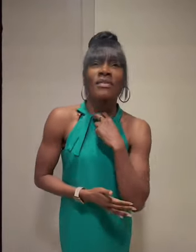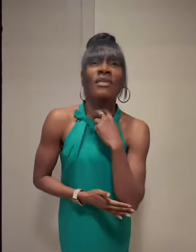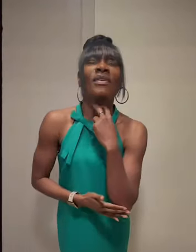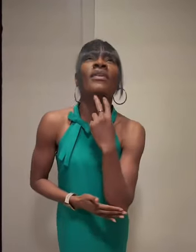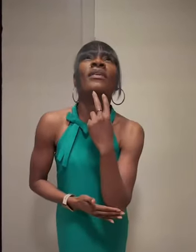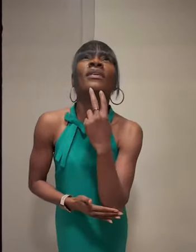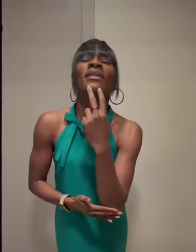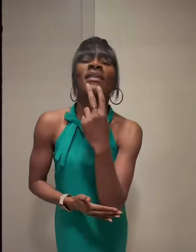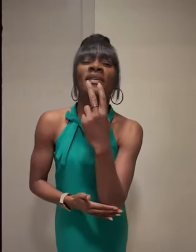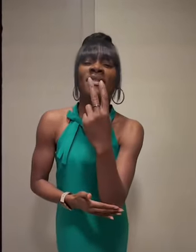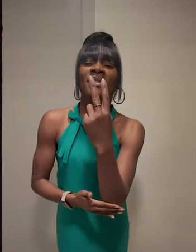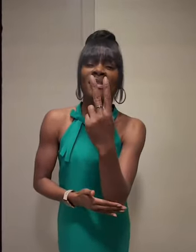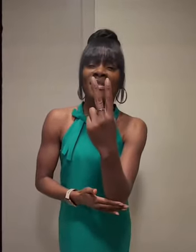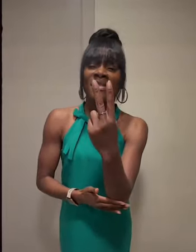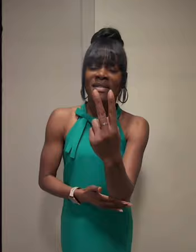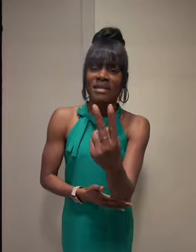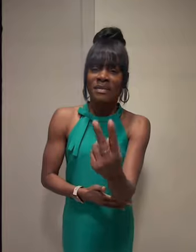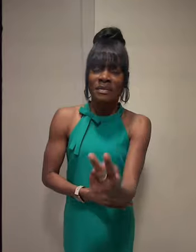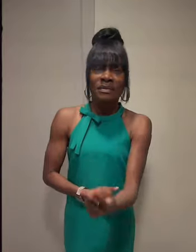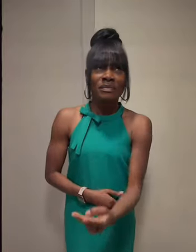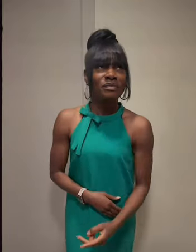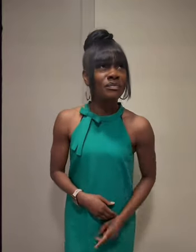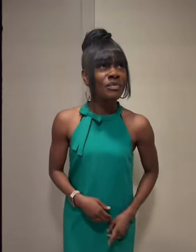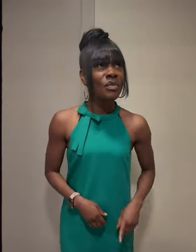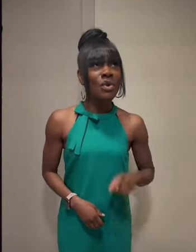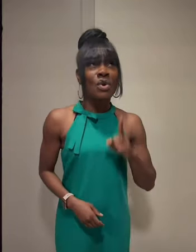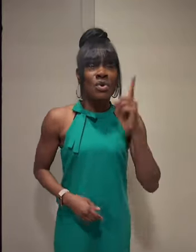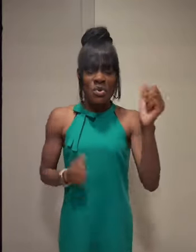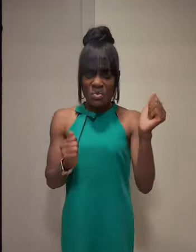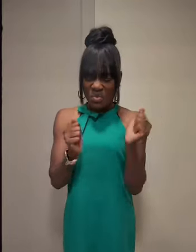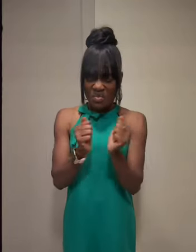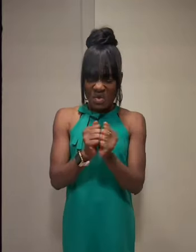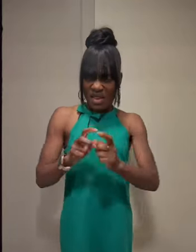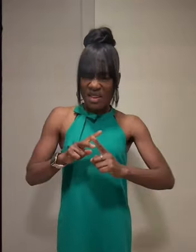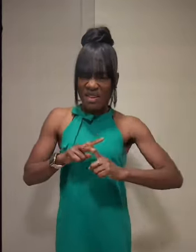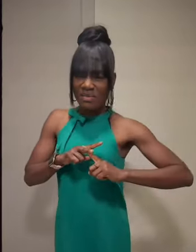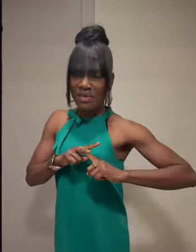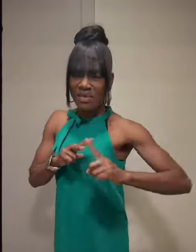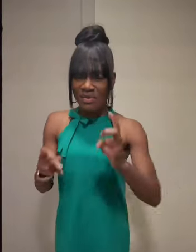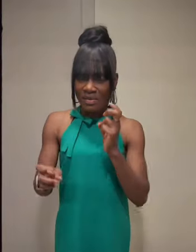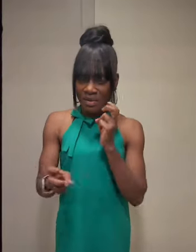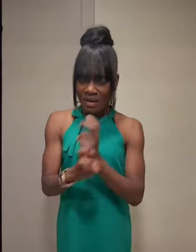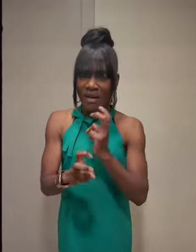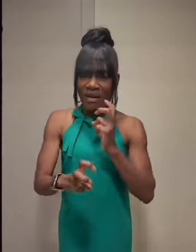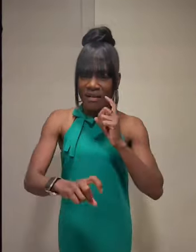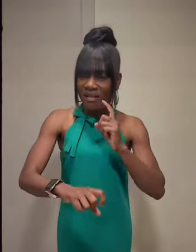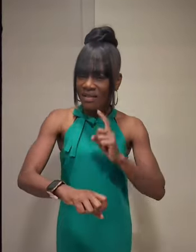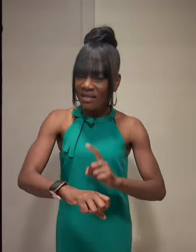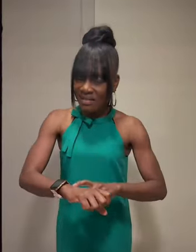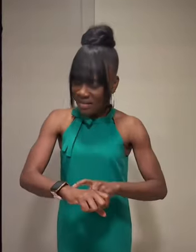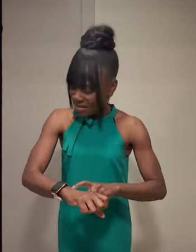voice You have led me through the fire